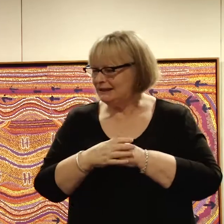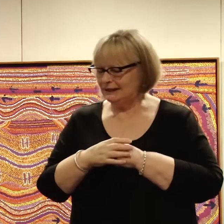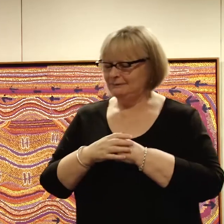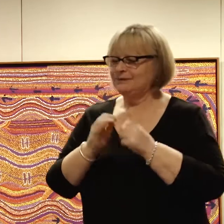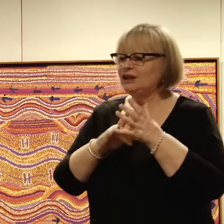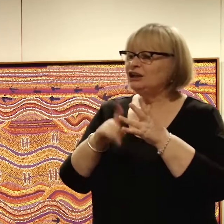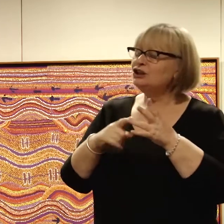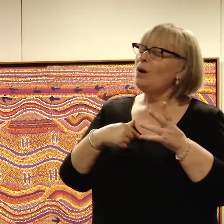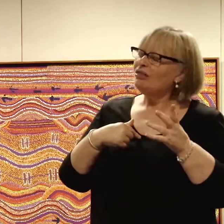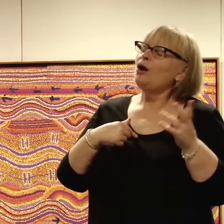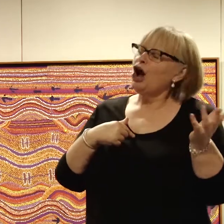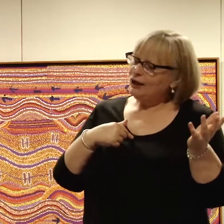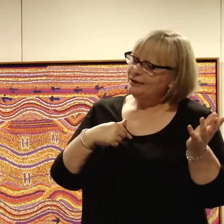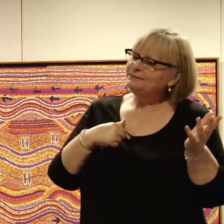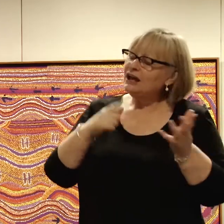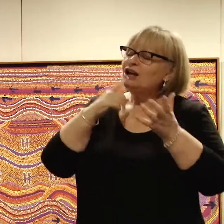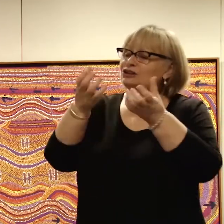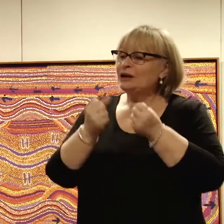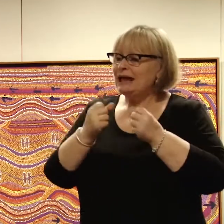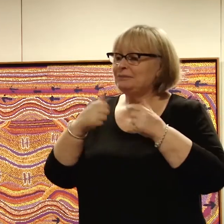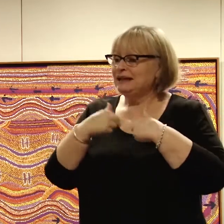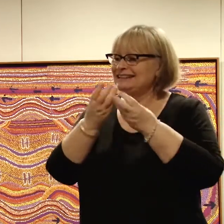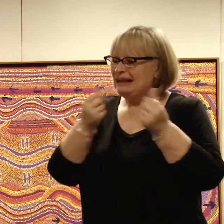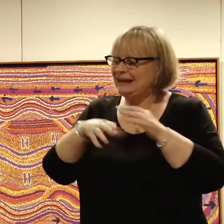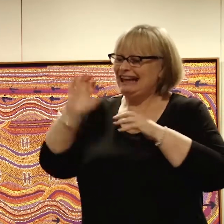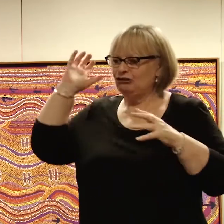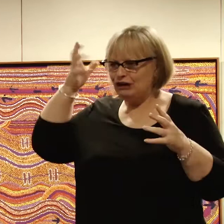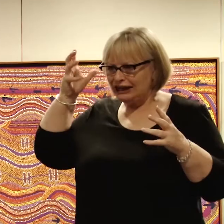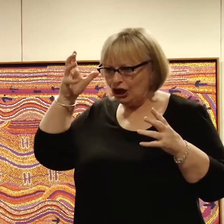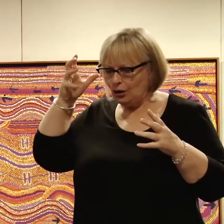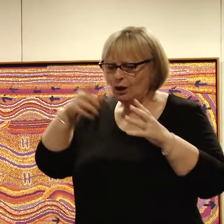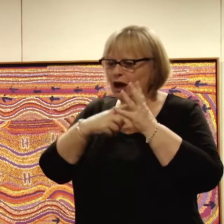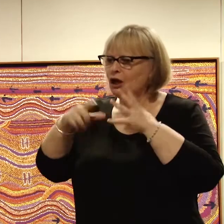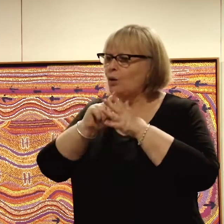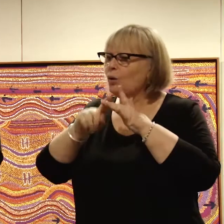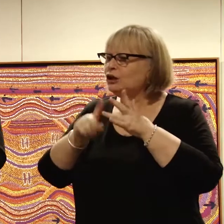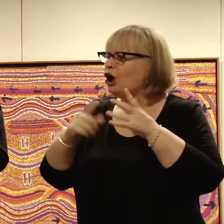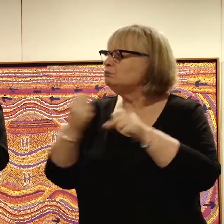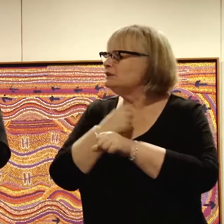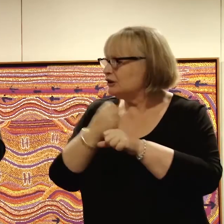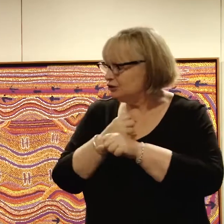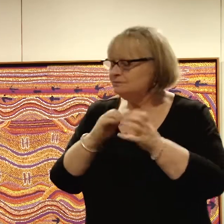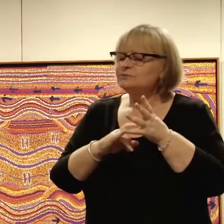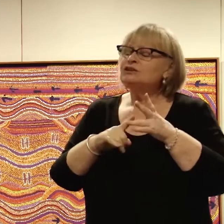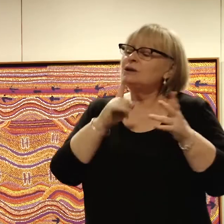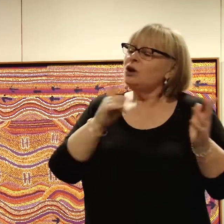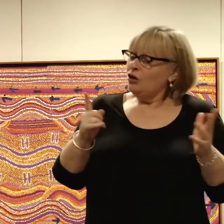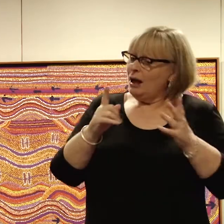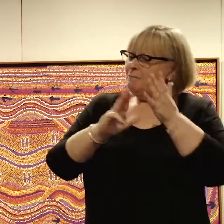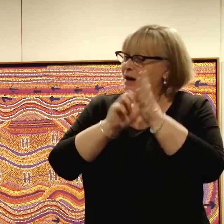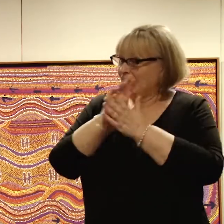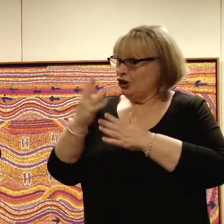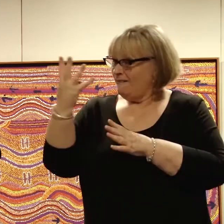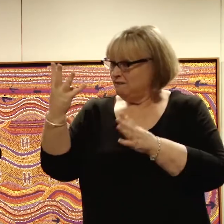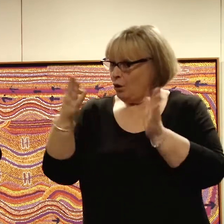So I compromised and said, get me something in radio, preferably audio production. So he came back to me in March,